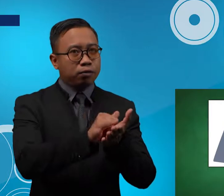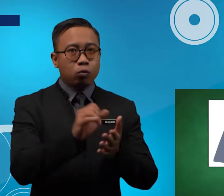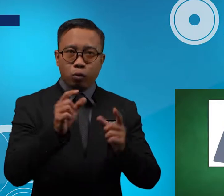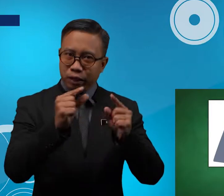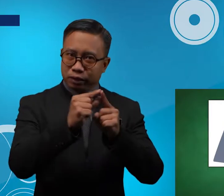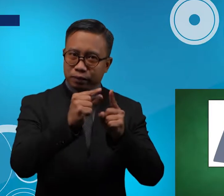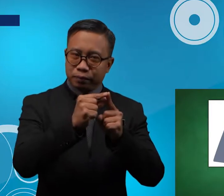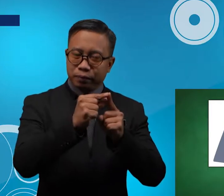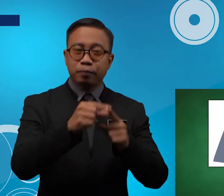word